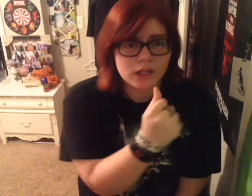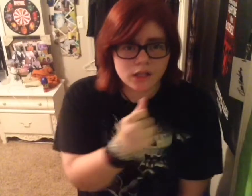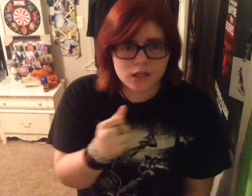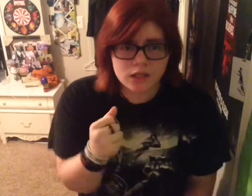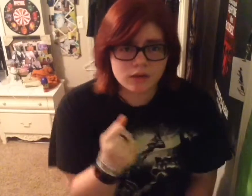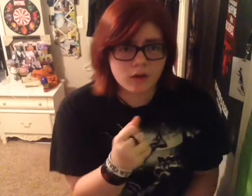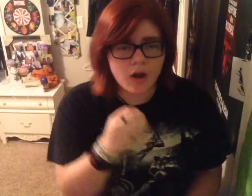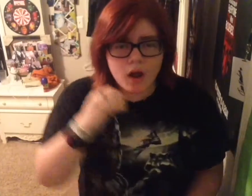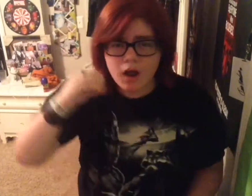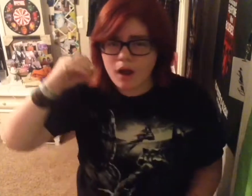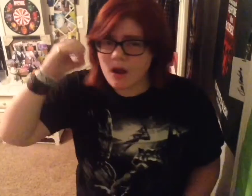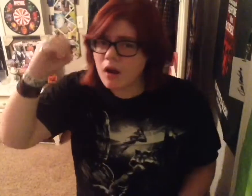Woohoo!